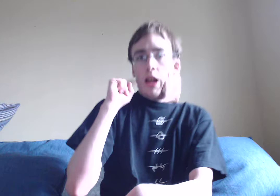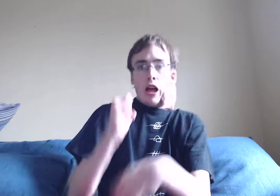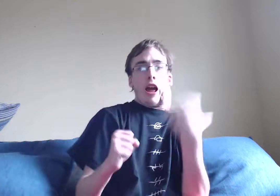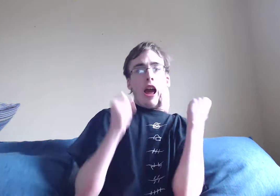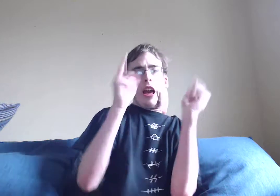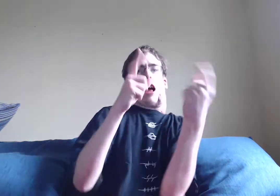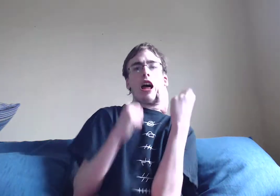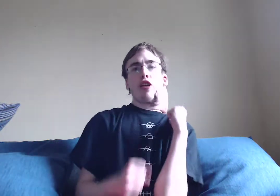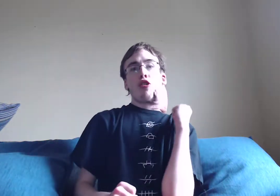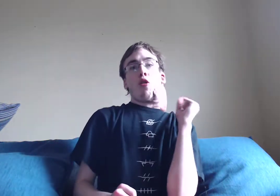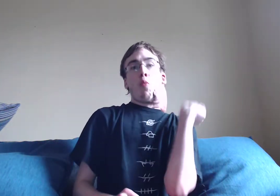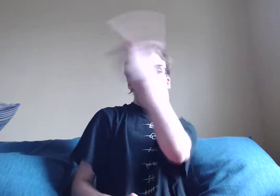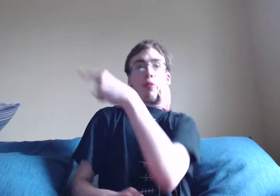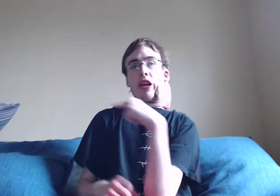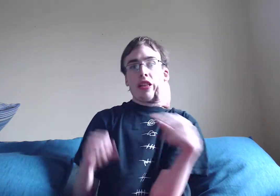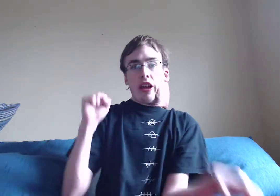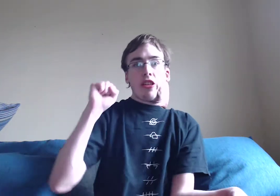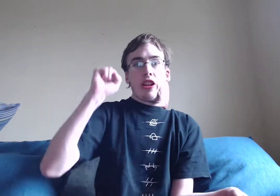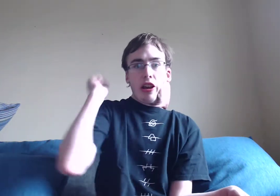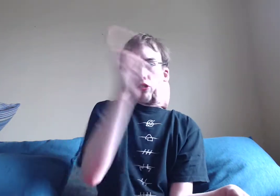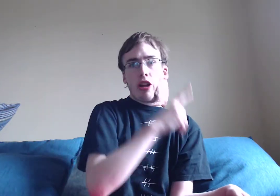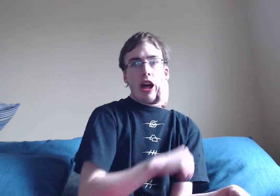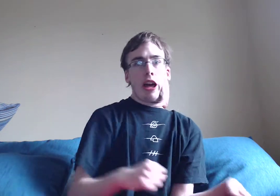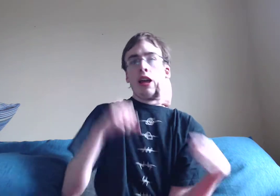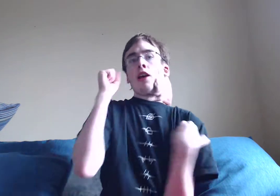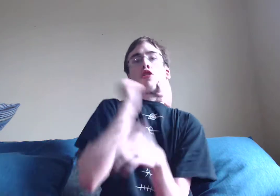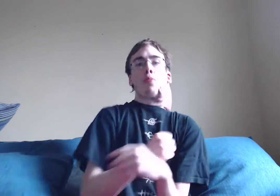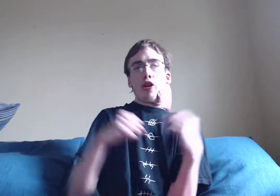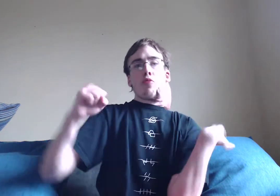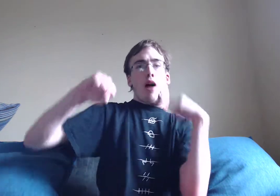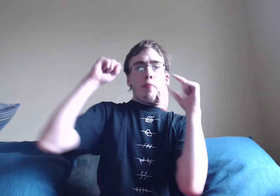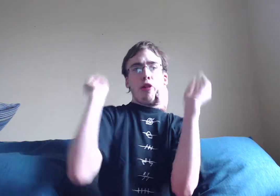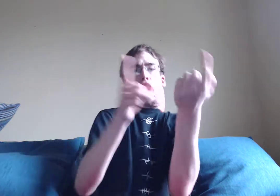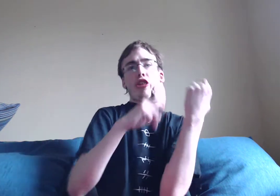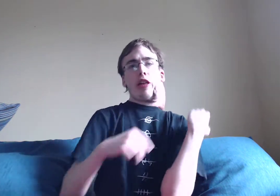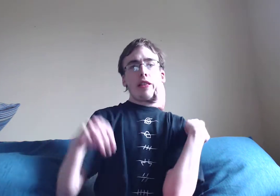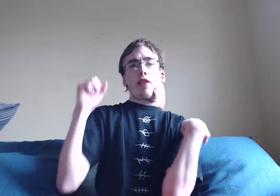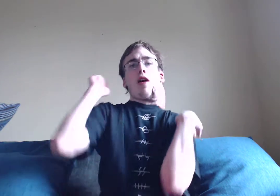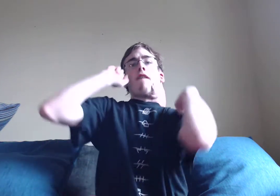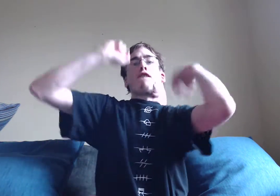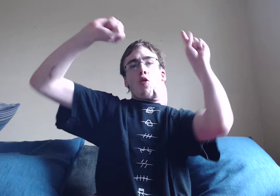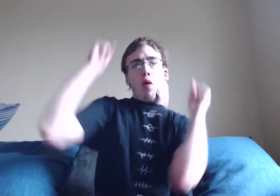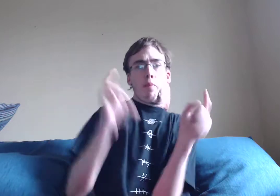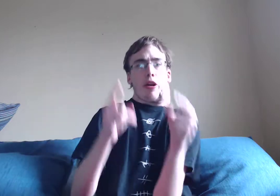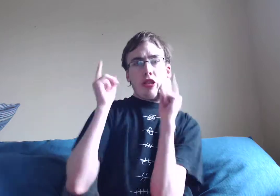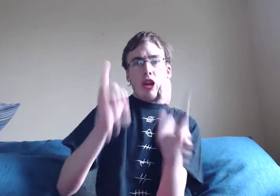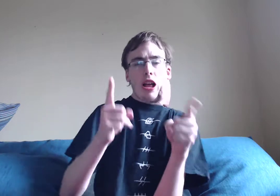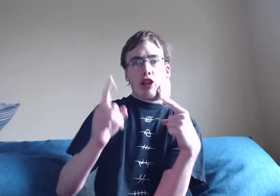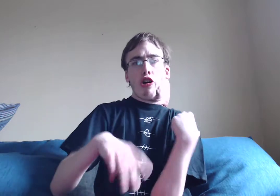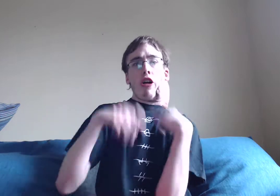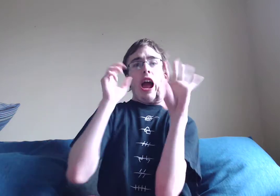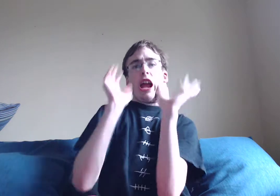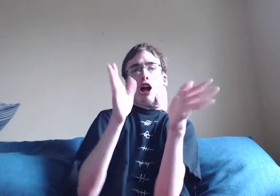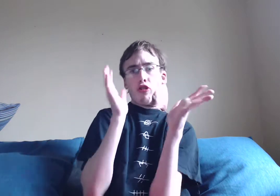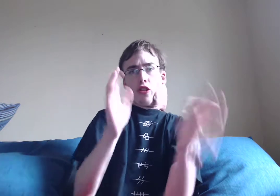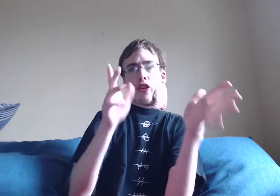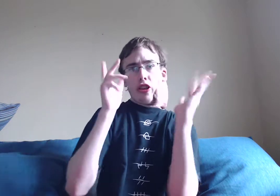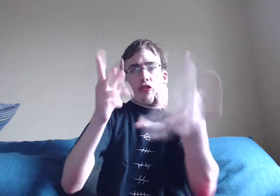Hey guys, One Piece Nation here today to bring you my predictions for One Piece Chapter 853.